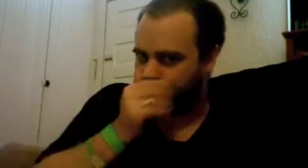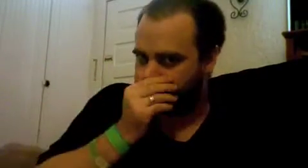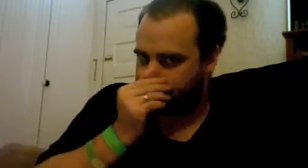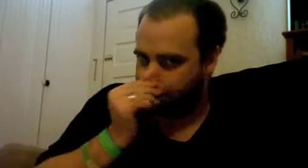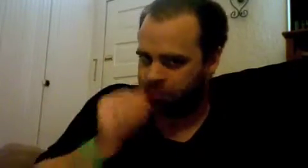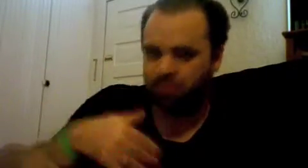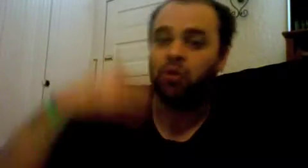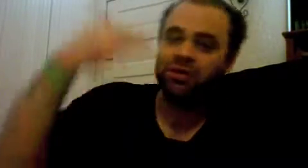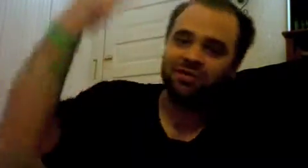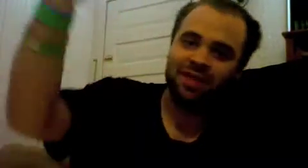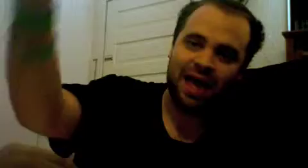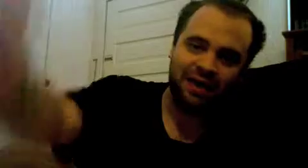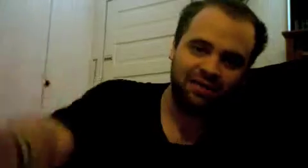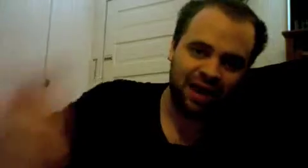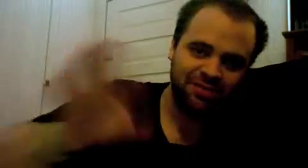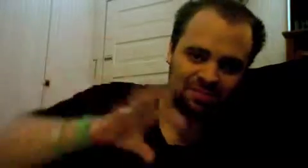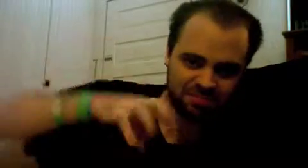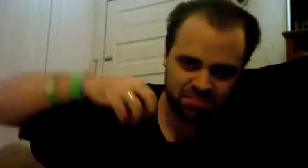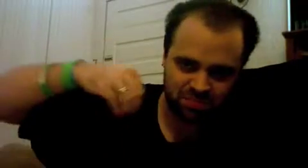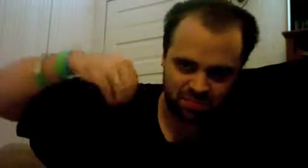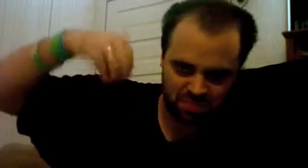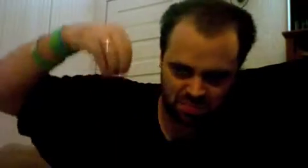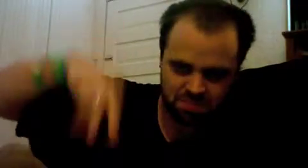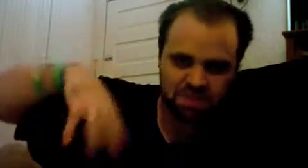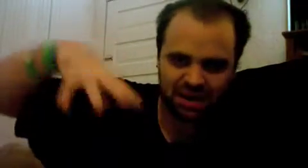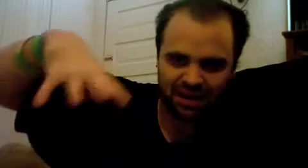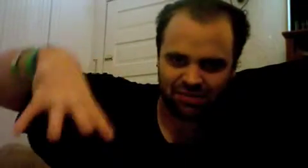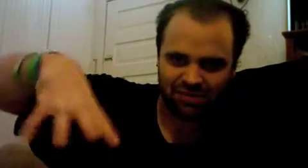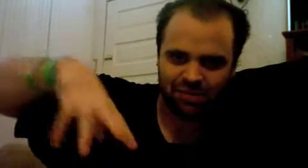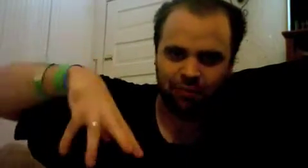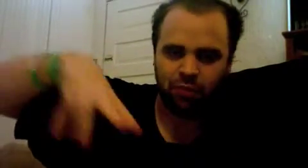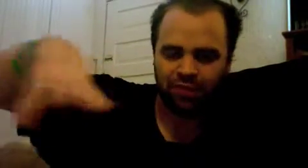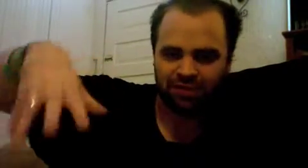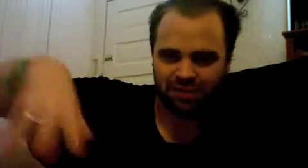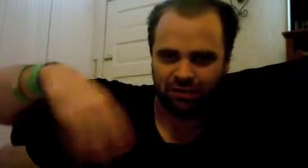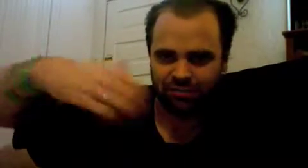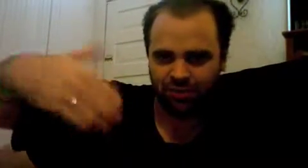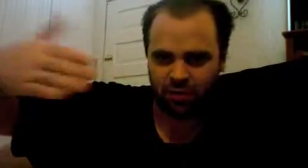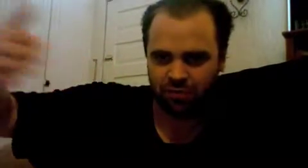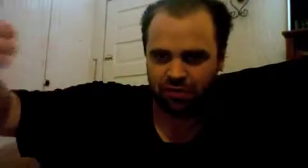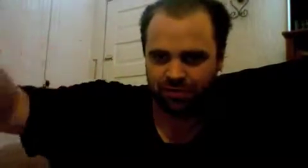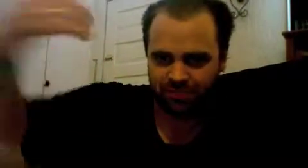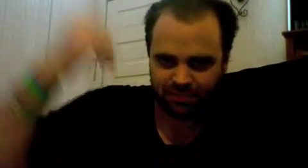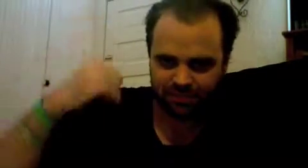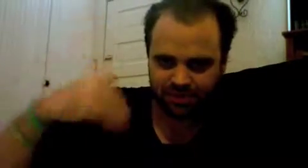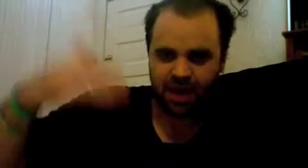what's important is the end as it mediates itself with itself over time